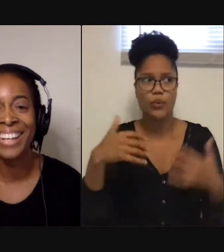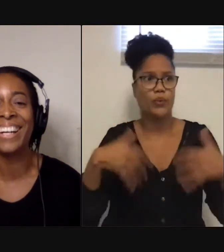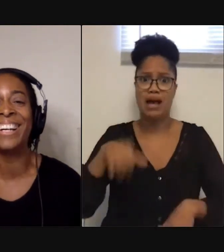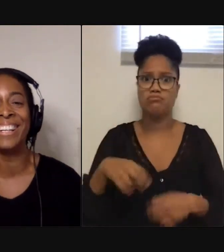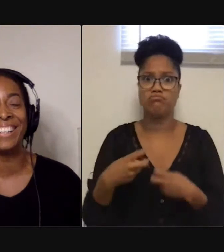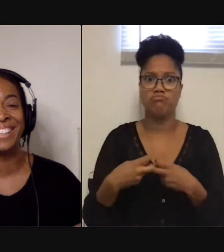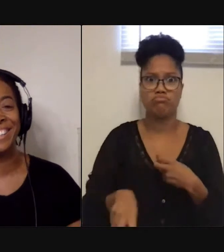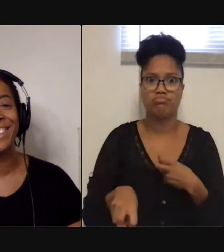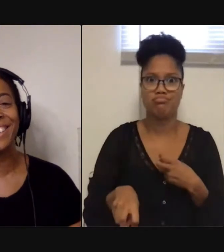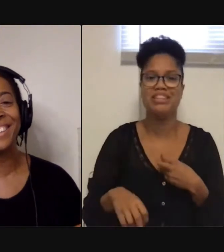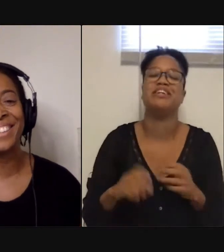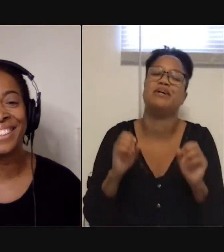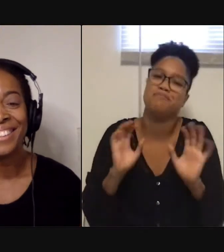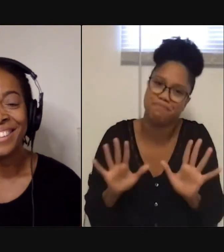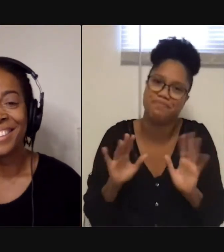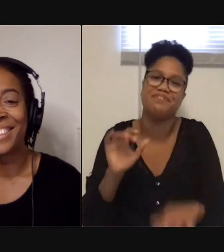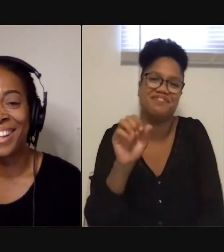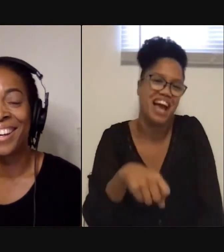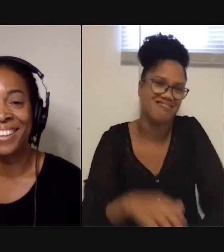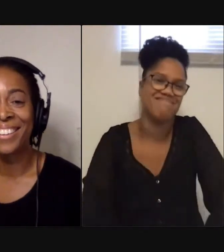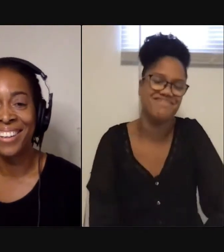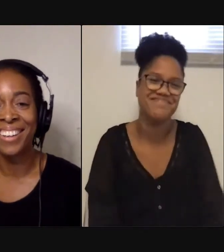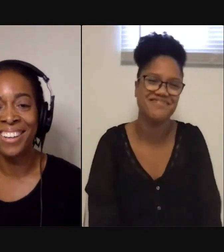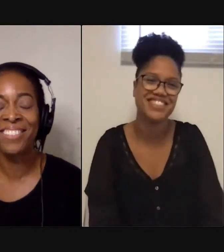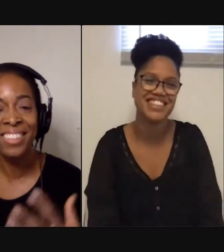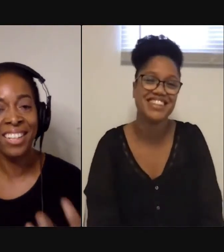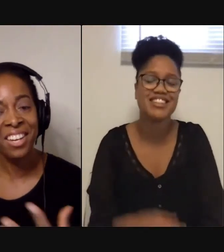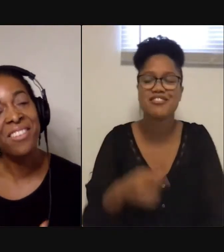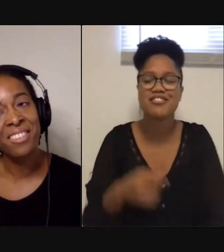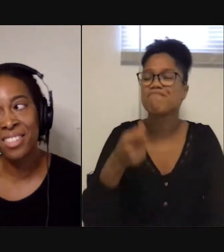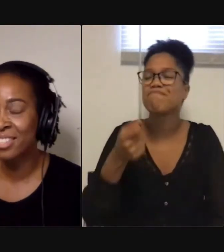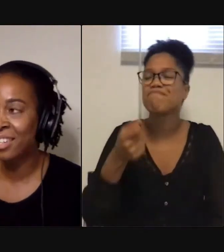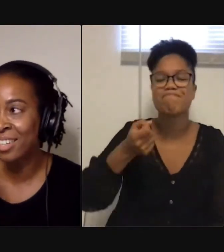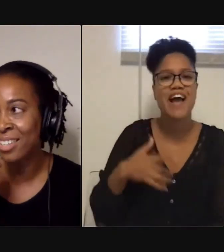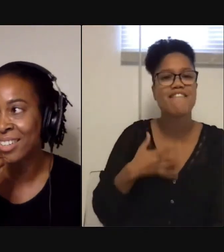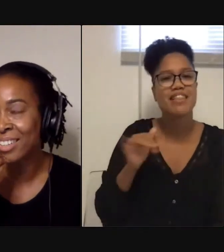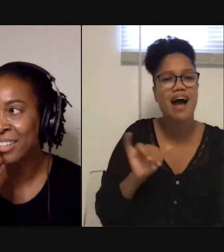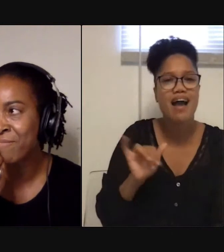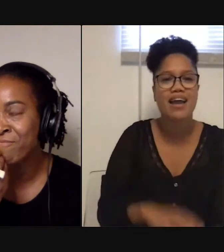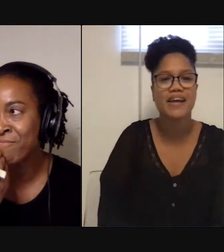yeah. Yeah. Yeah. I feel like, I don't know, there's